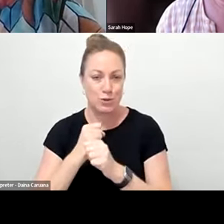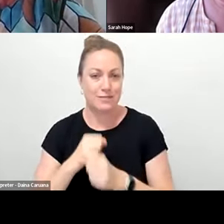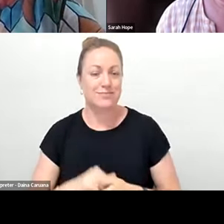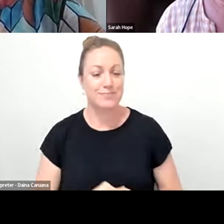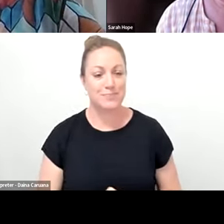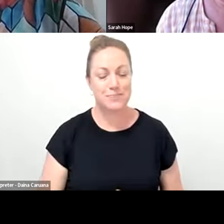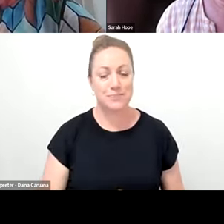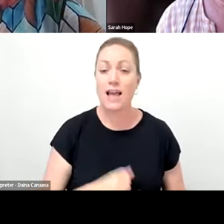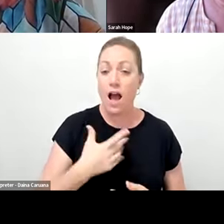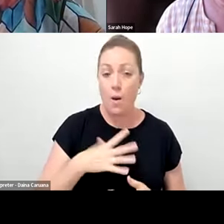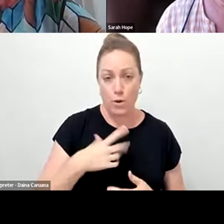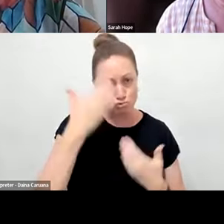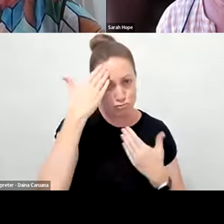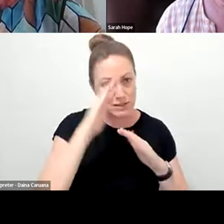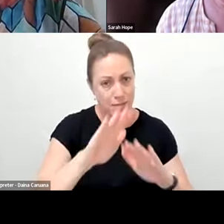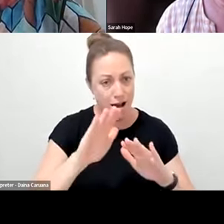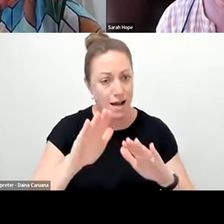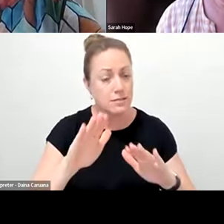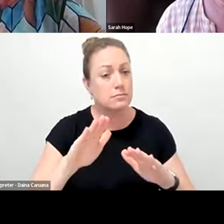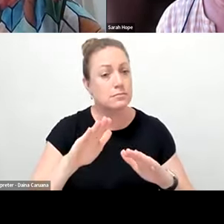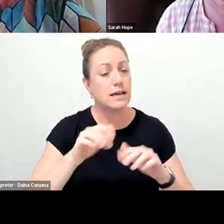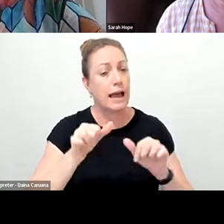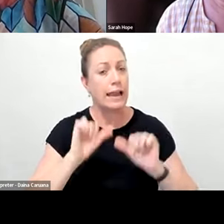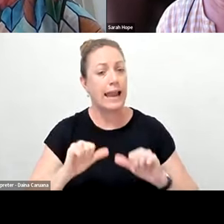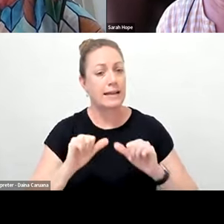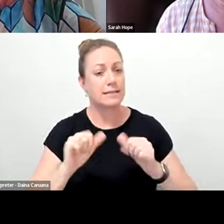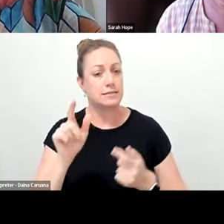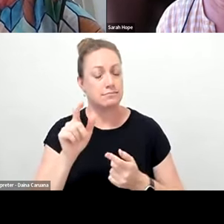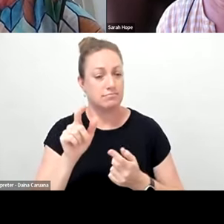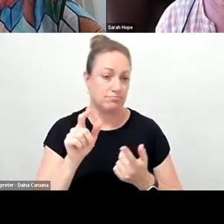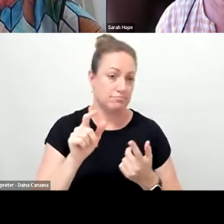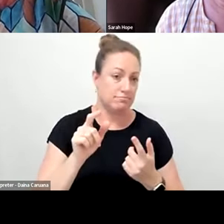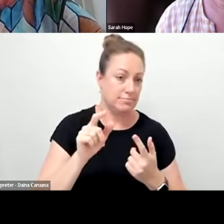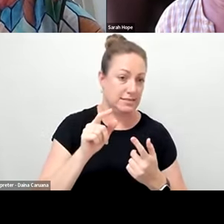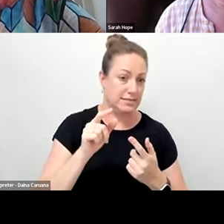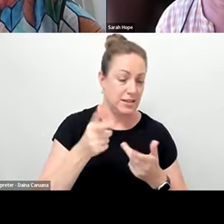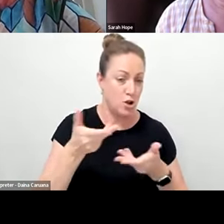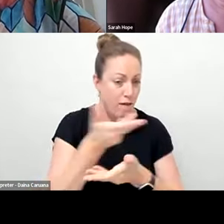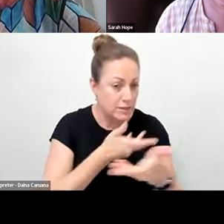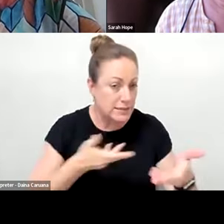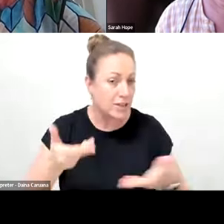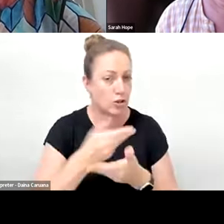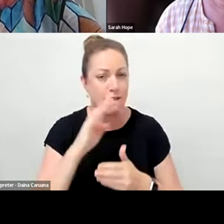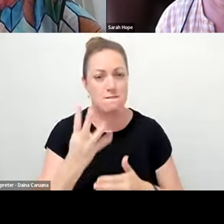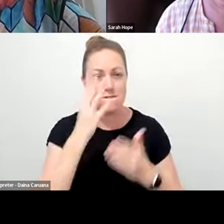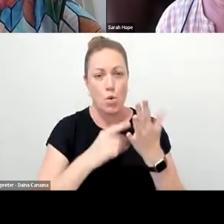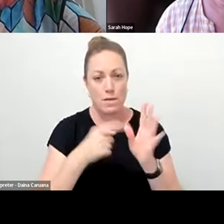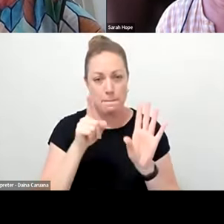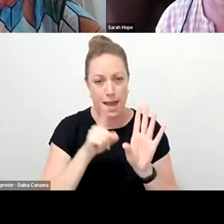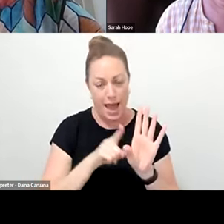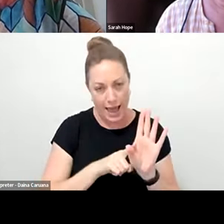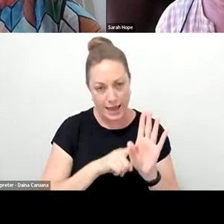remind you that our next conversation is on the 4th of May. It's called Small, Slow and Humble,